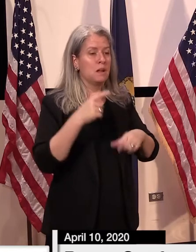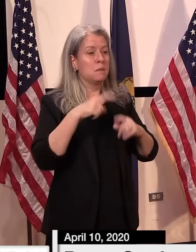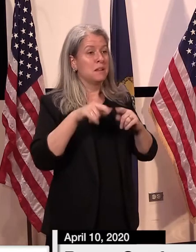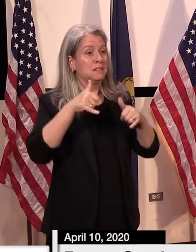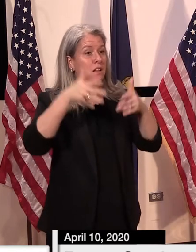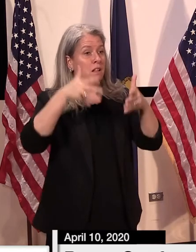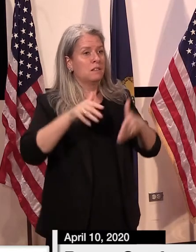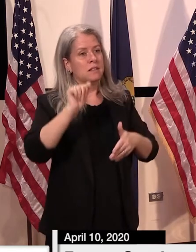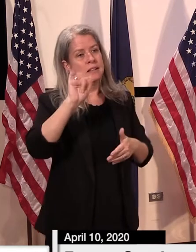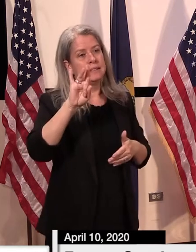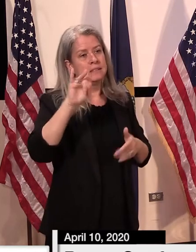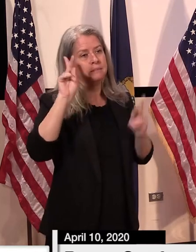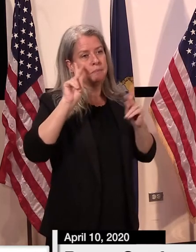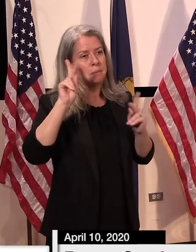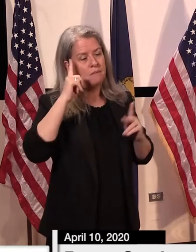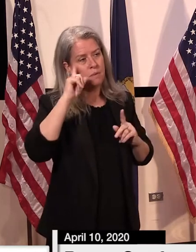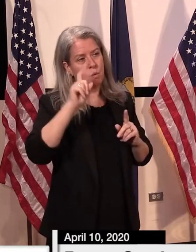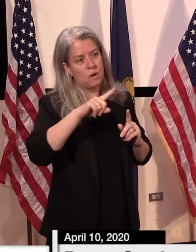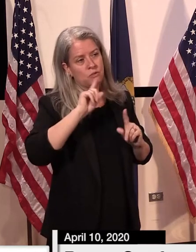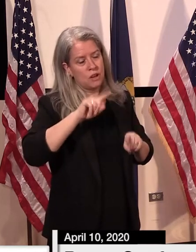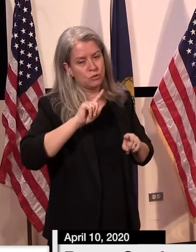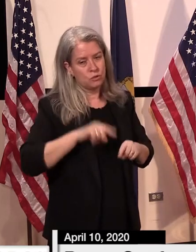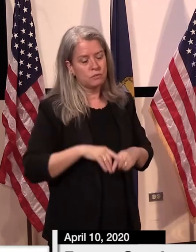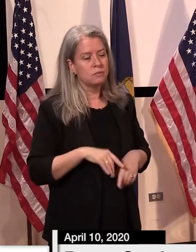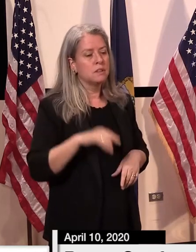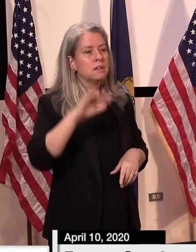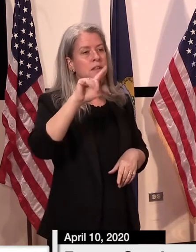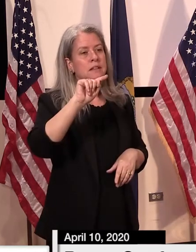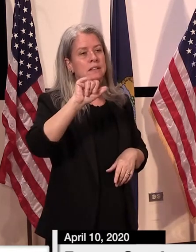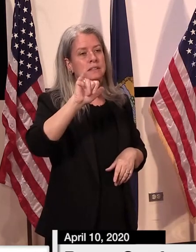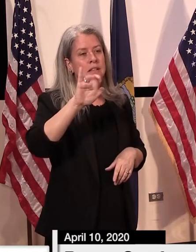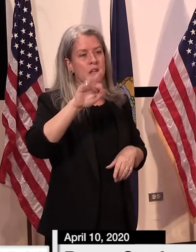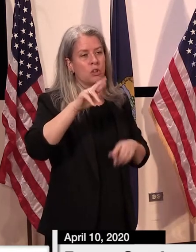18 people in the queue. Taylor, news seven.